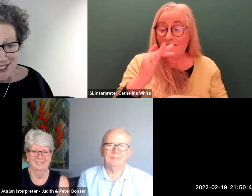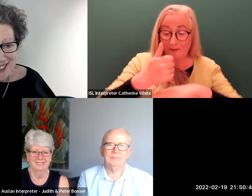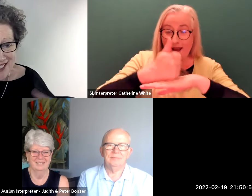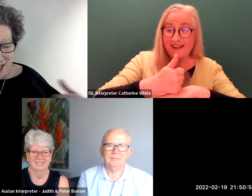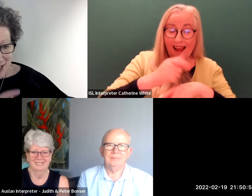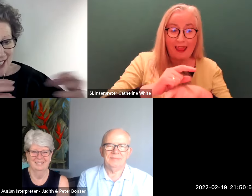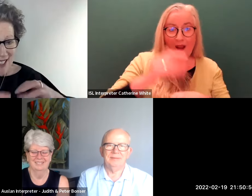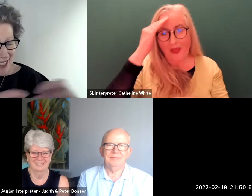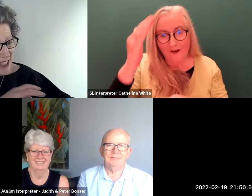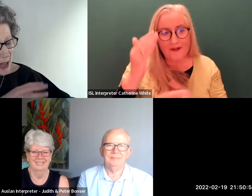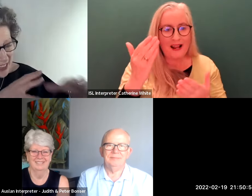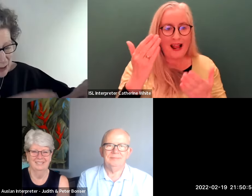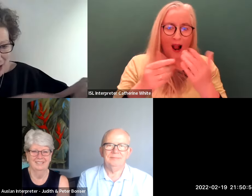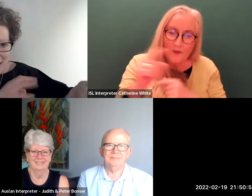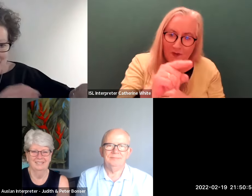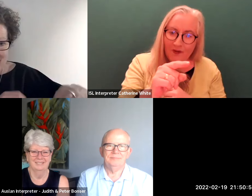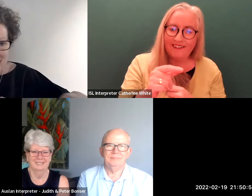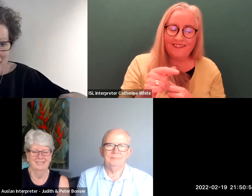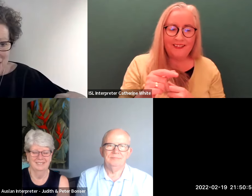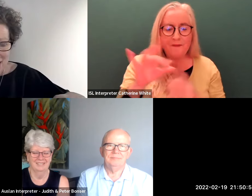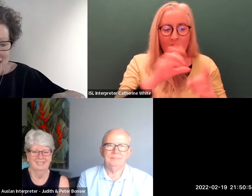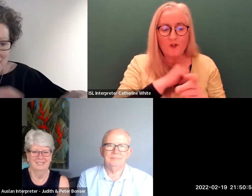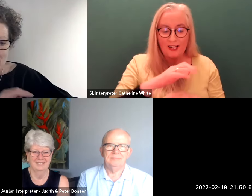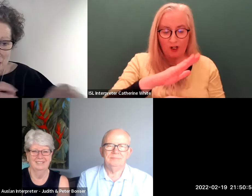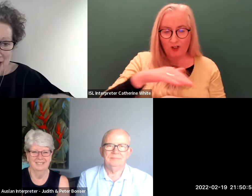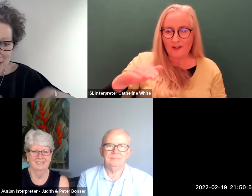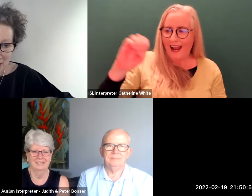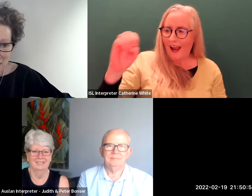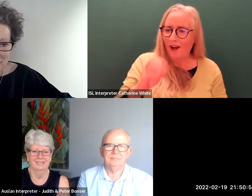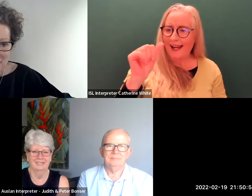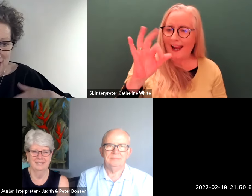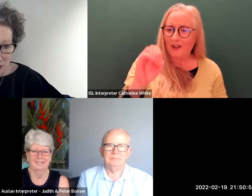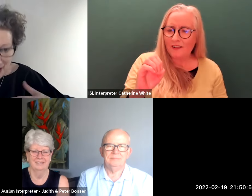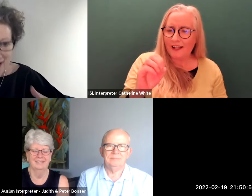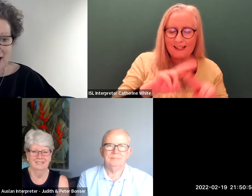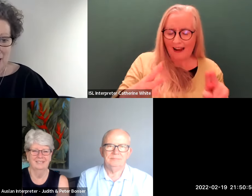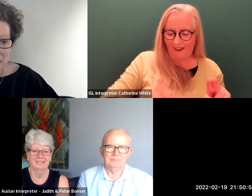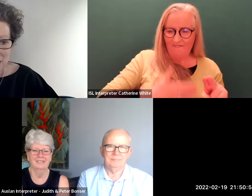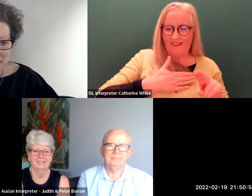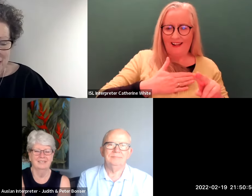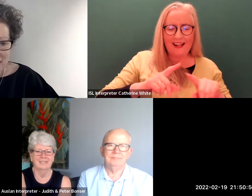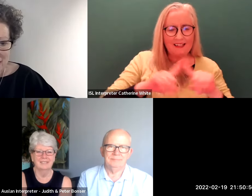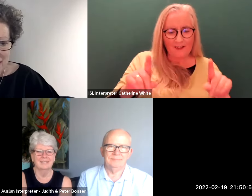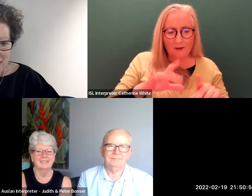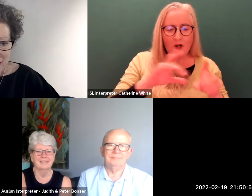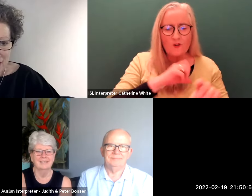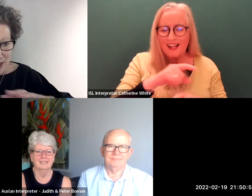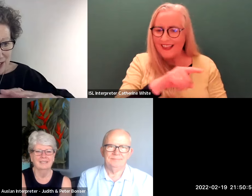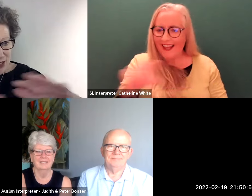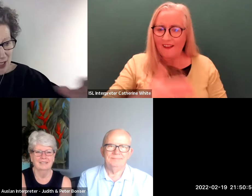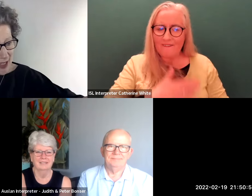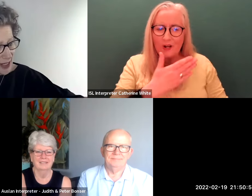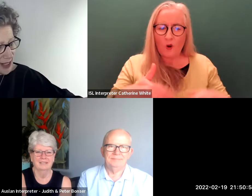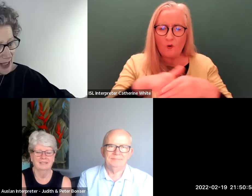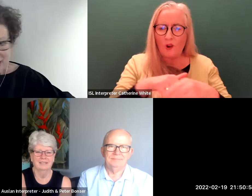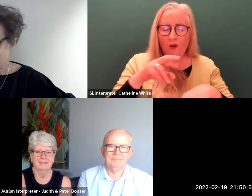you so that kids at that very early age don't feel different that they feel included rather